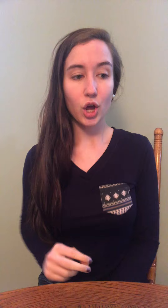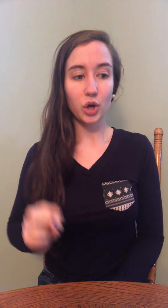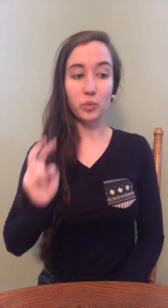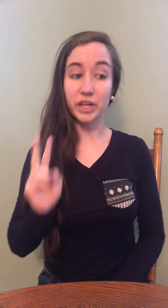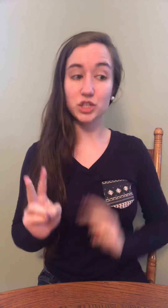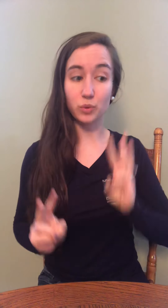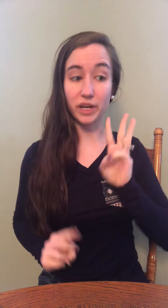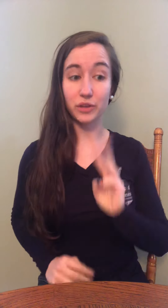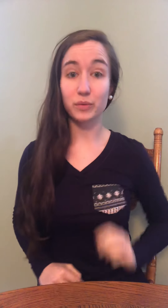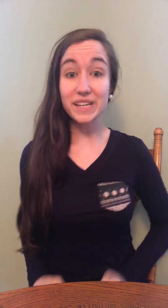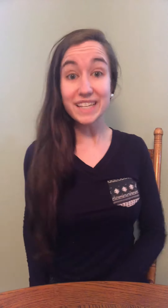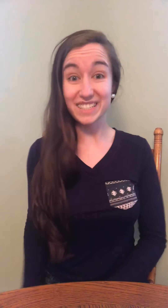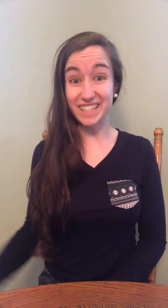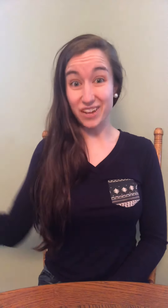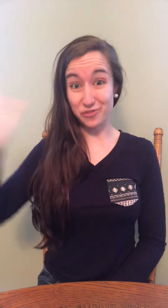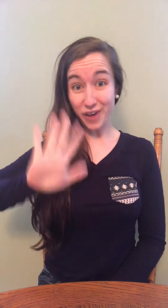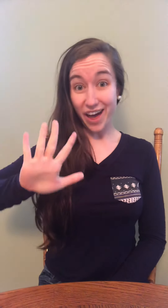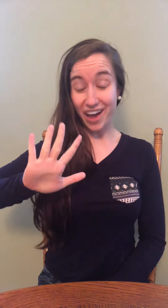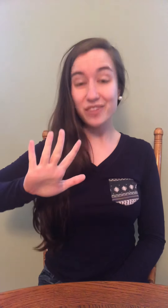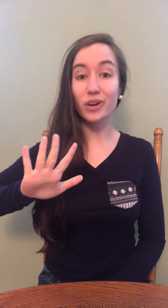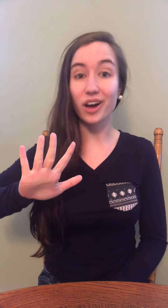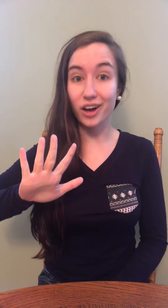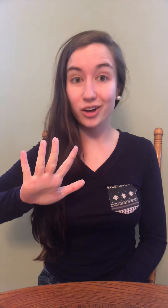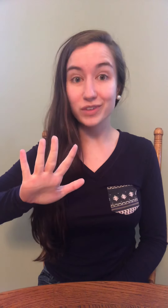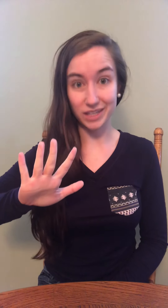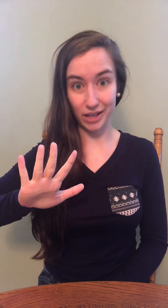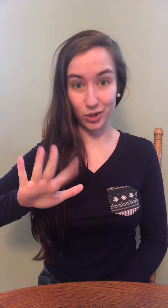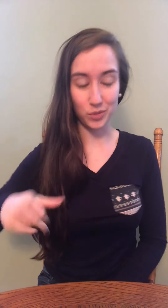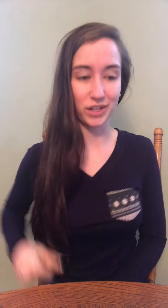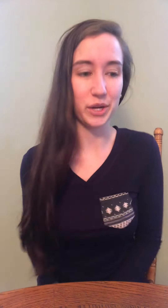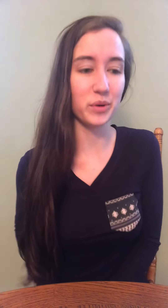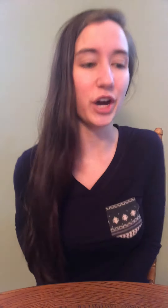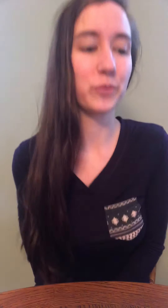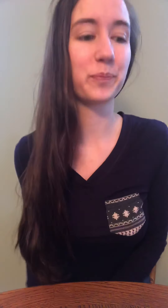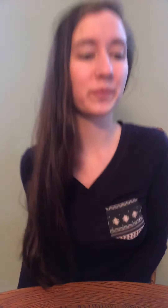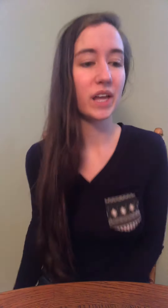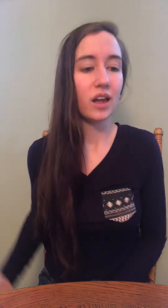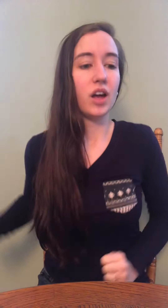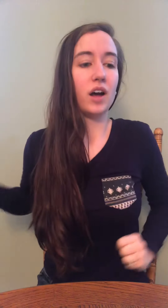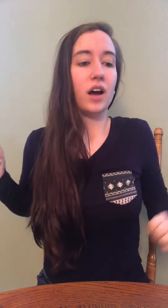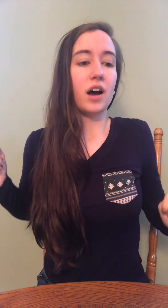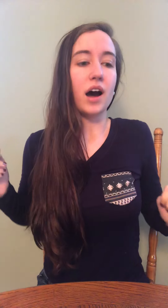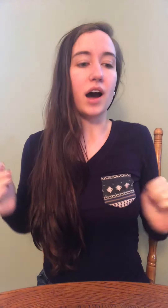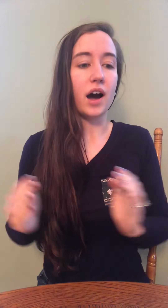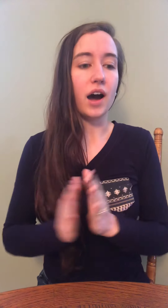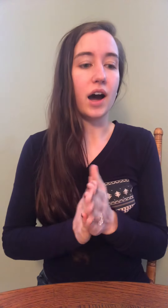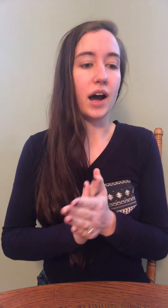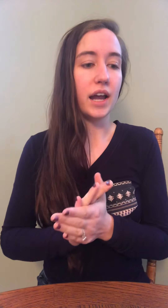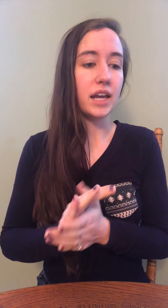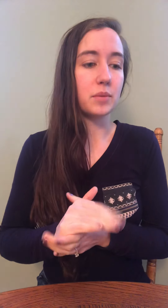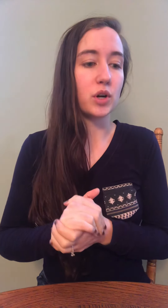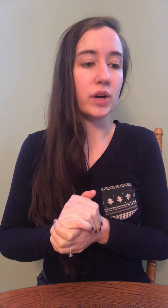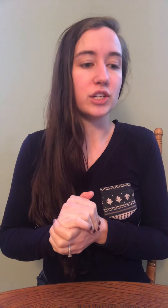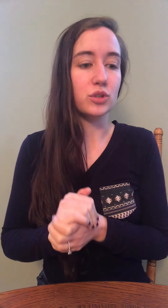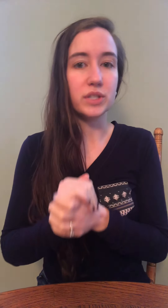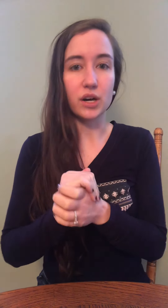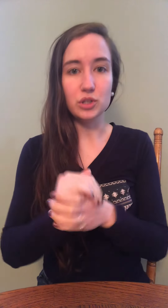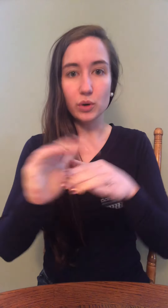Week 23, day 5 of Yellow Book. Here we go. I am going to tell you a